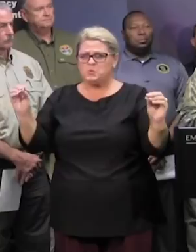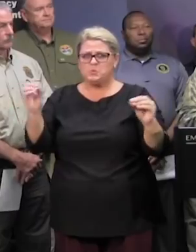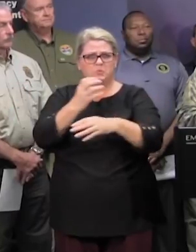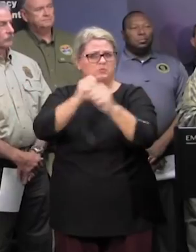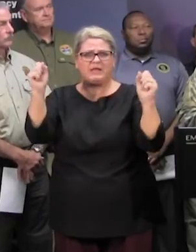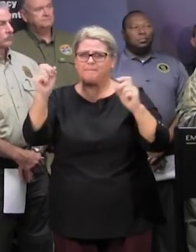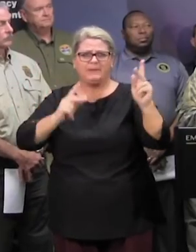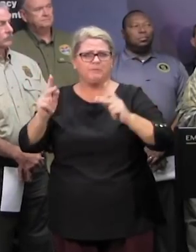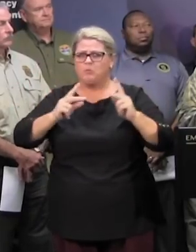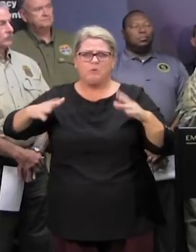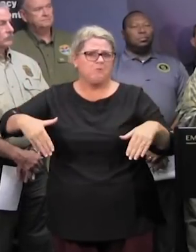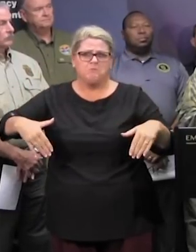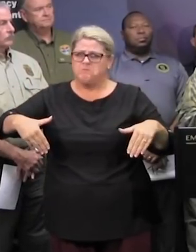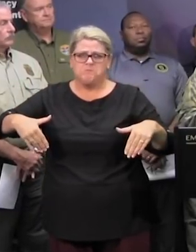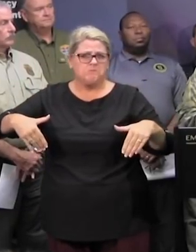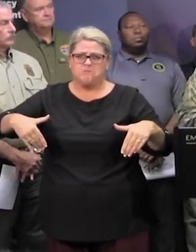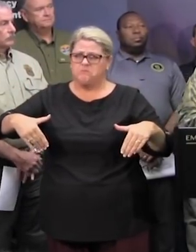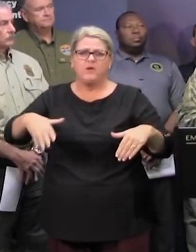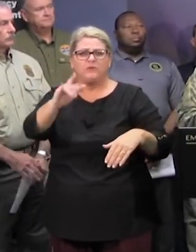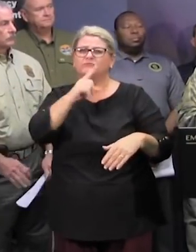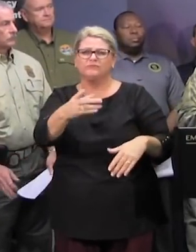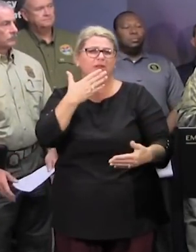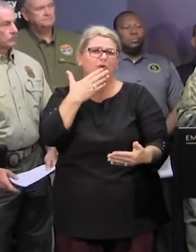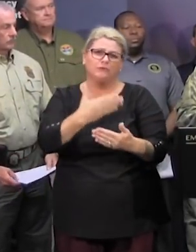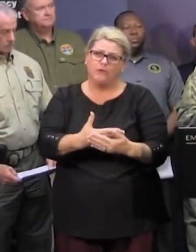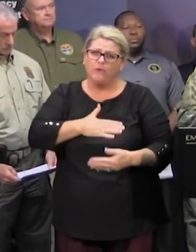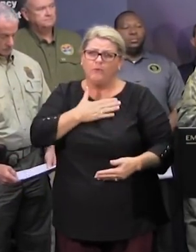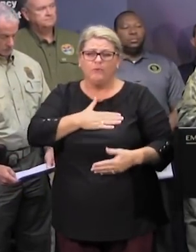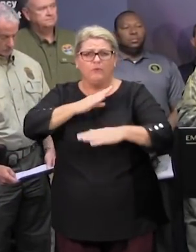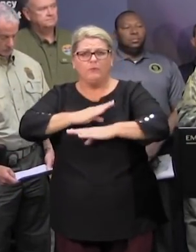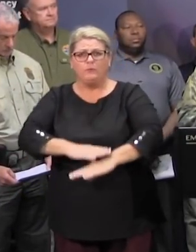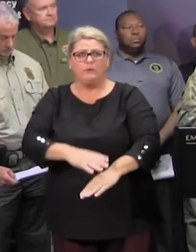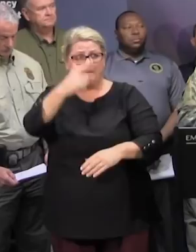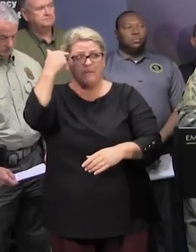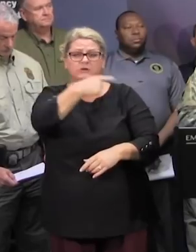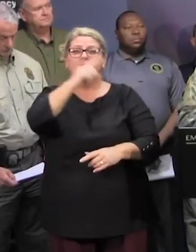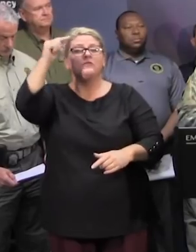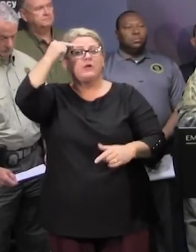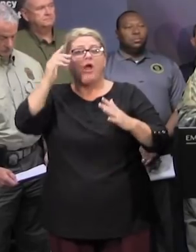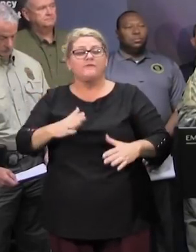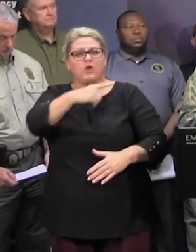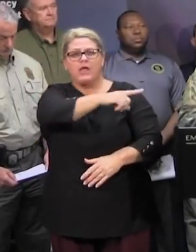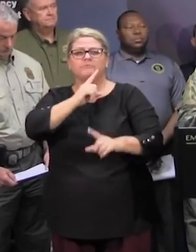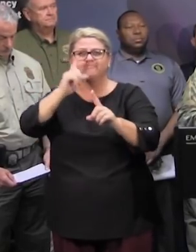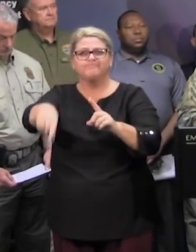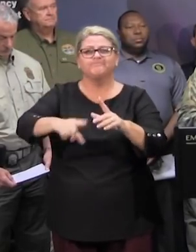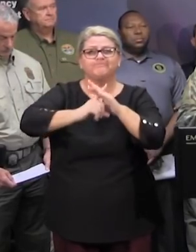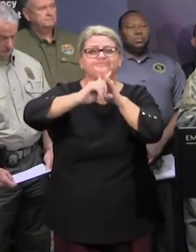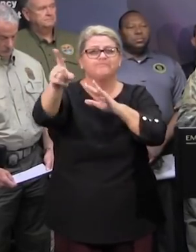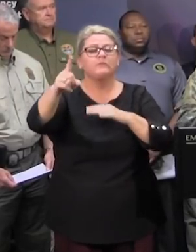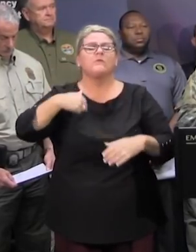and that is a is is a good thing because i think the governor's evacuation order helped that we'd rather